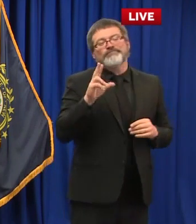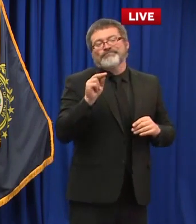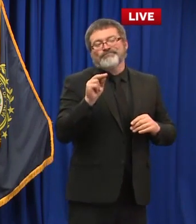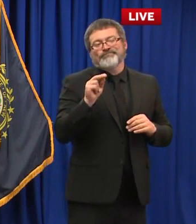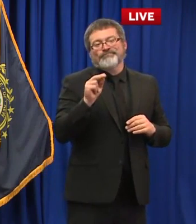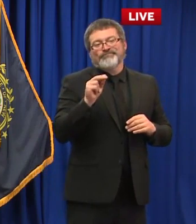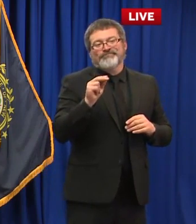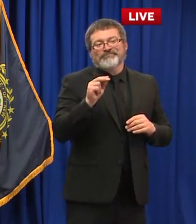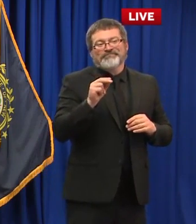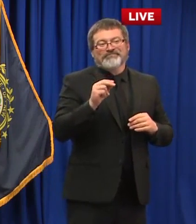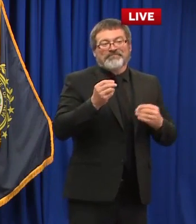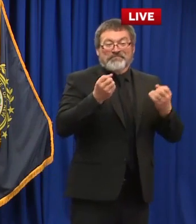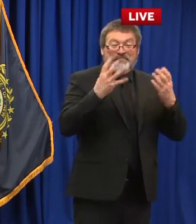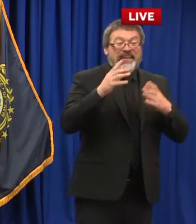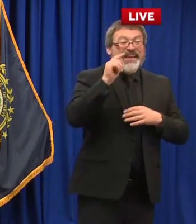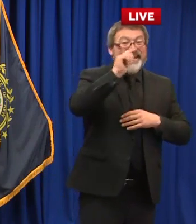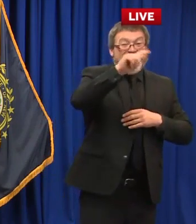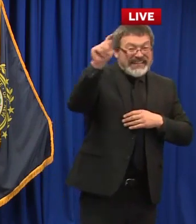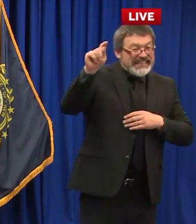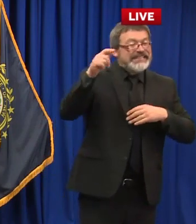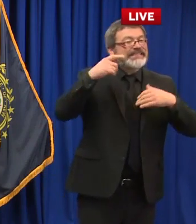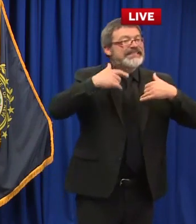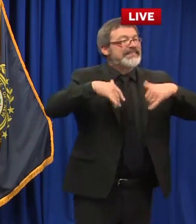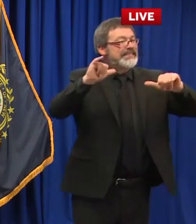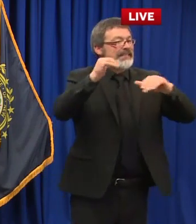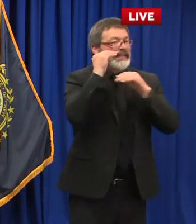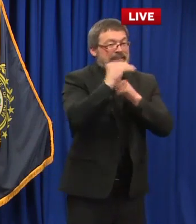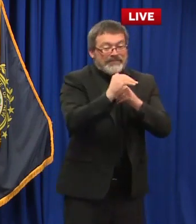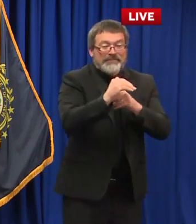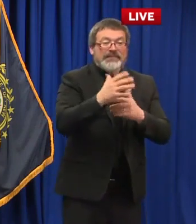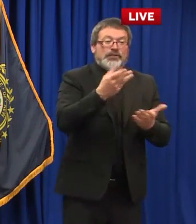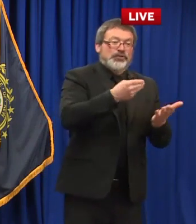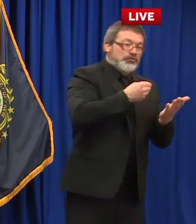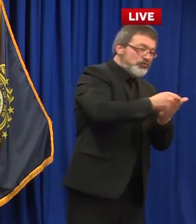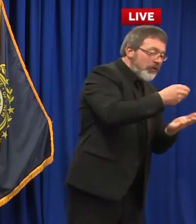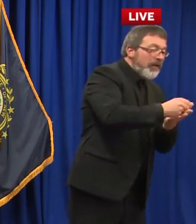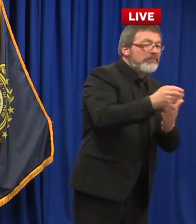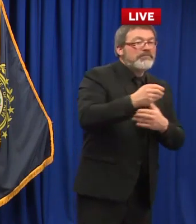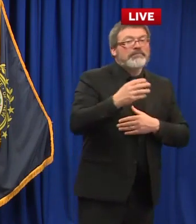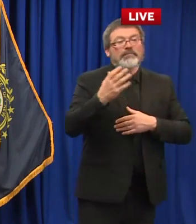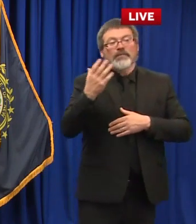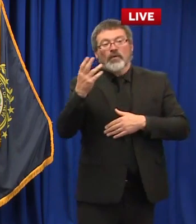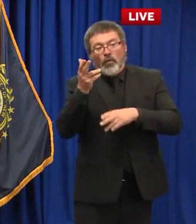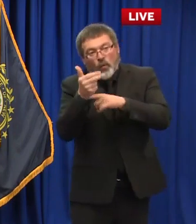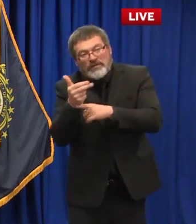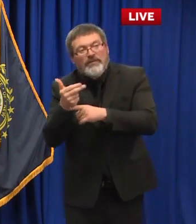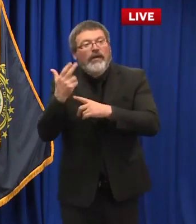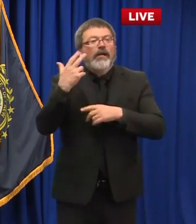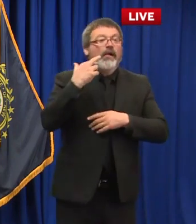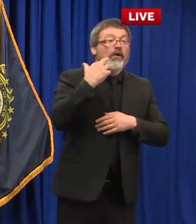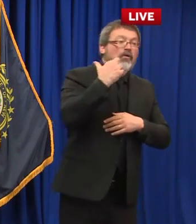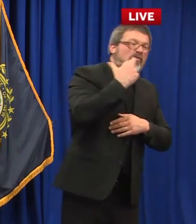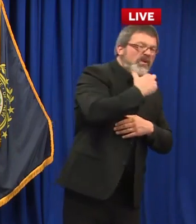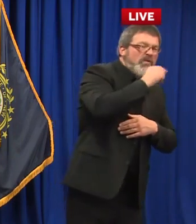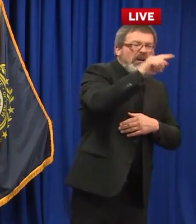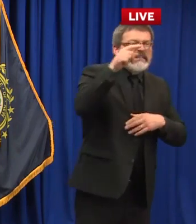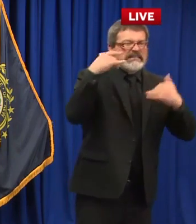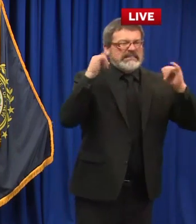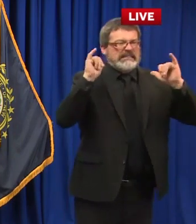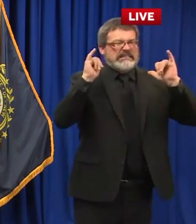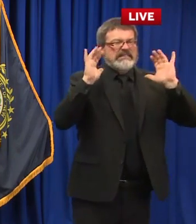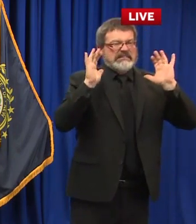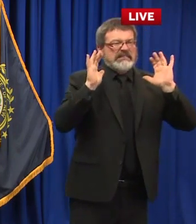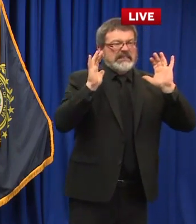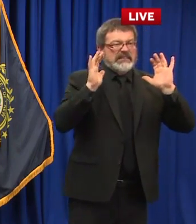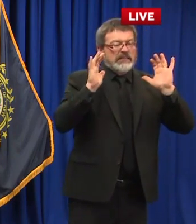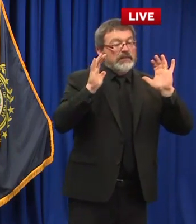or restaurants or lodging whatever it might be we know there's still a lot of limitations out there but with what we've done today we've really um we the assessment is that